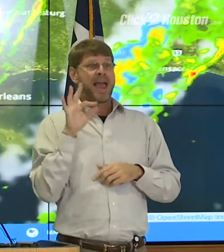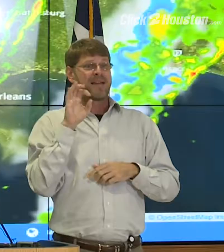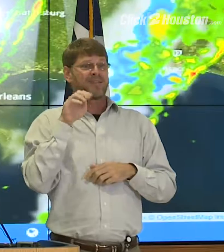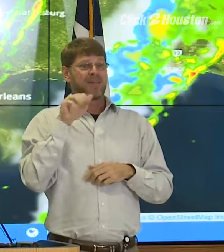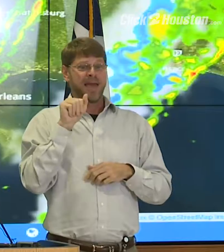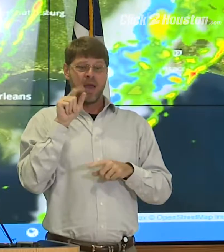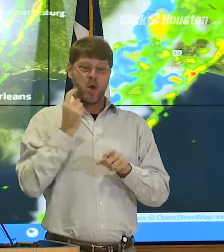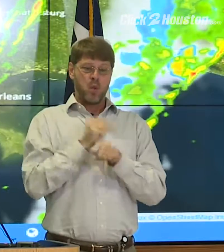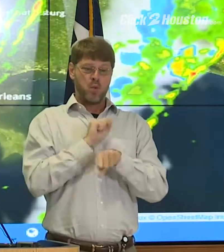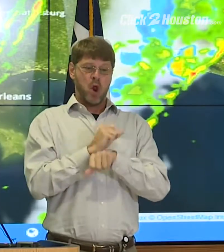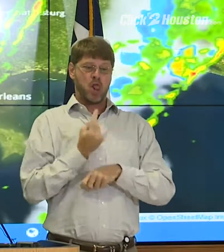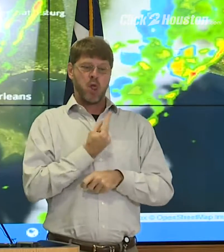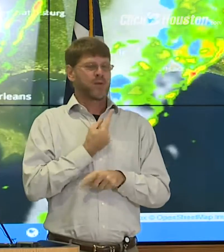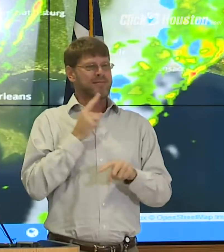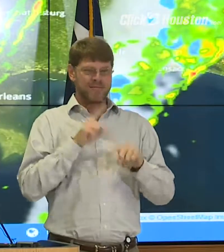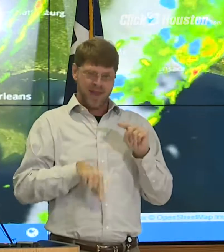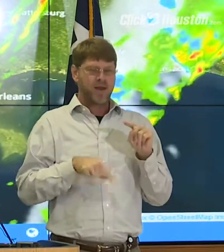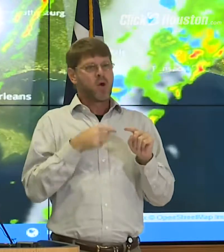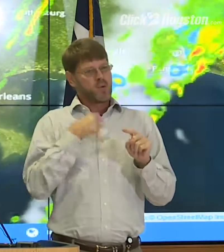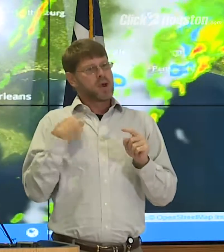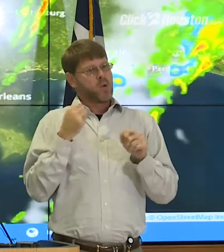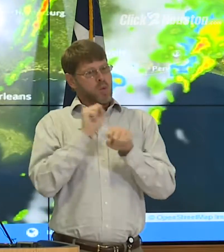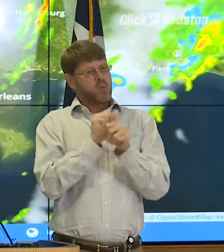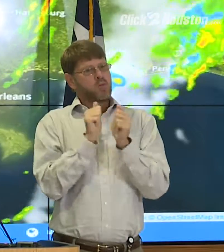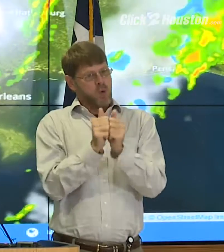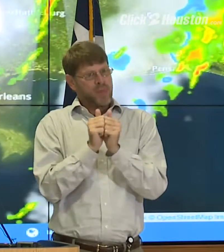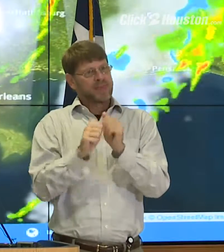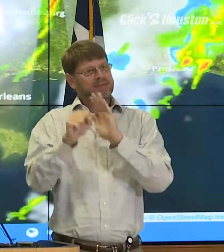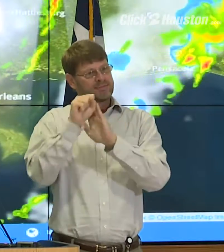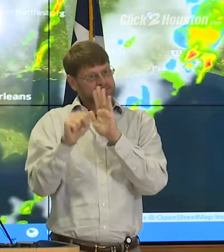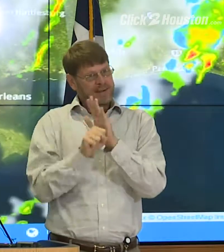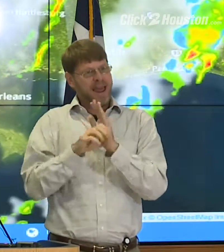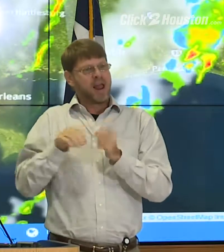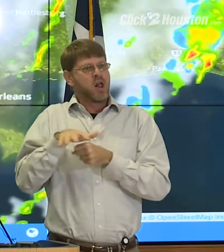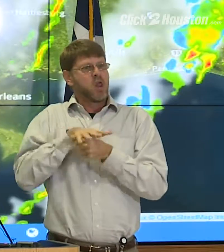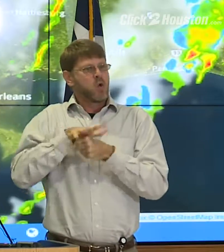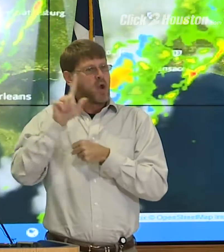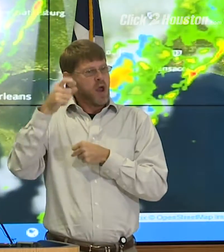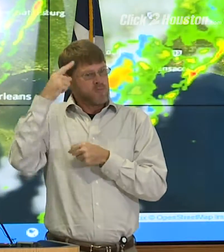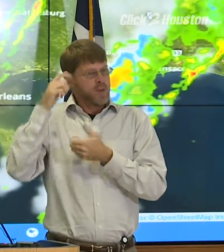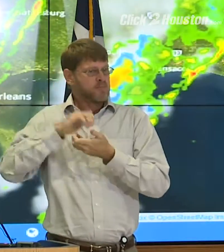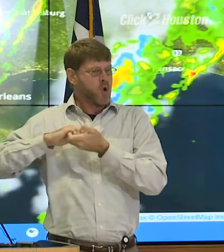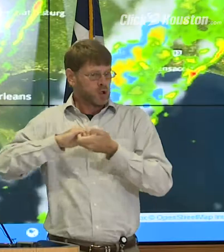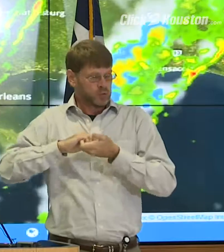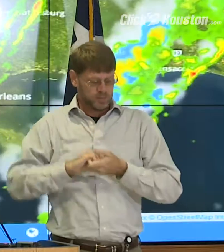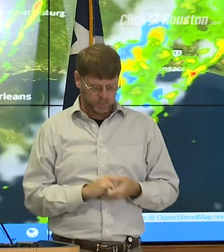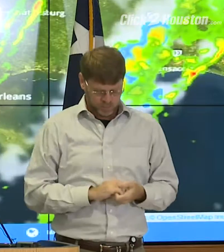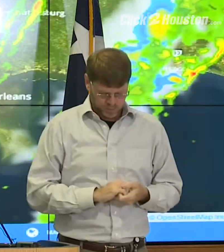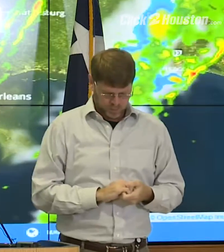not do this on their own. We do this at the direction of the state and local government partners.